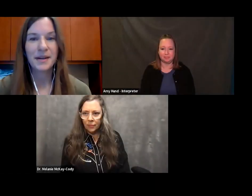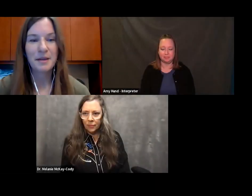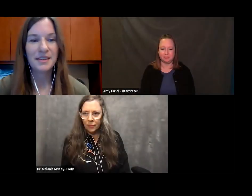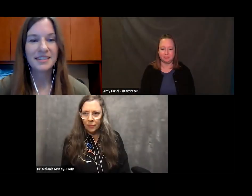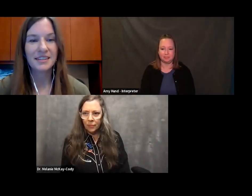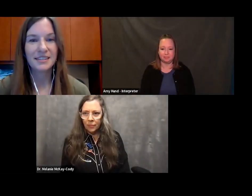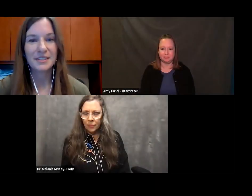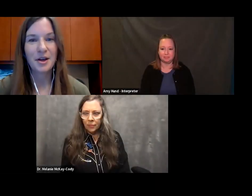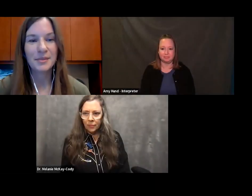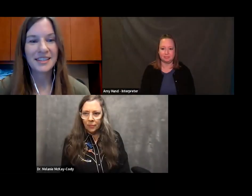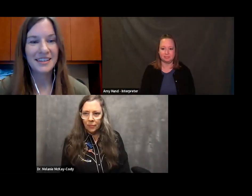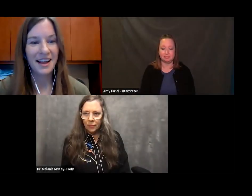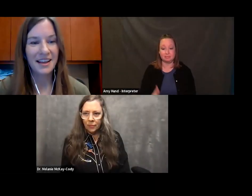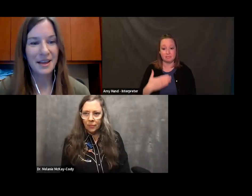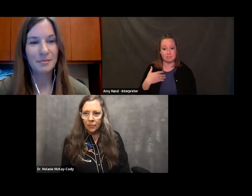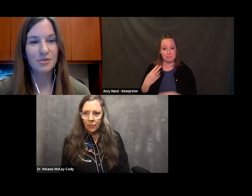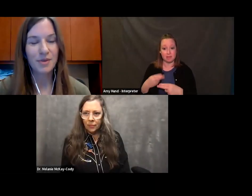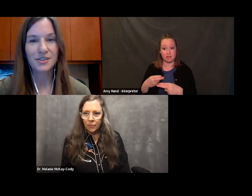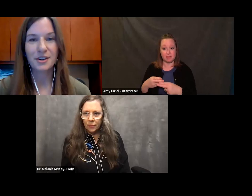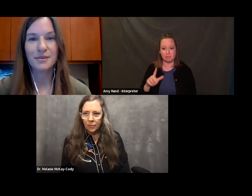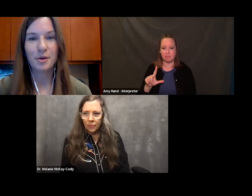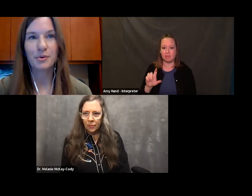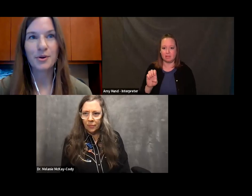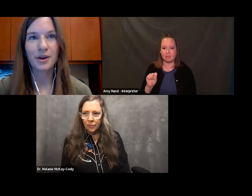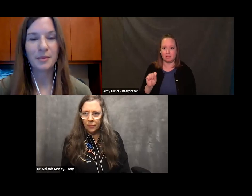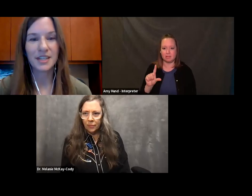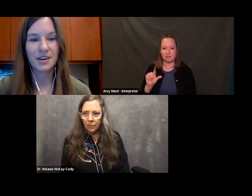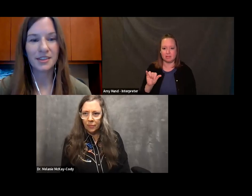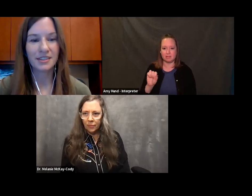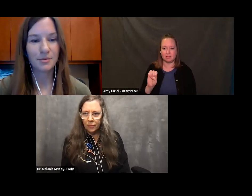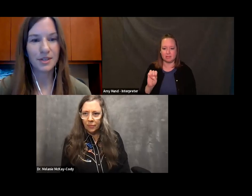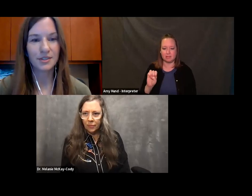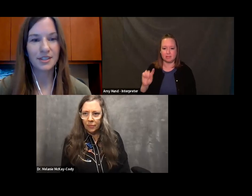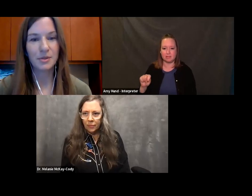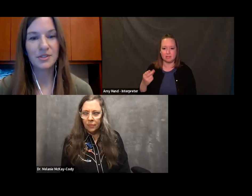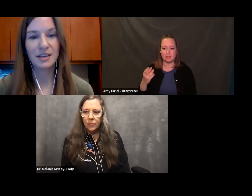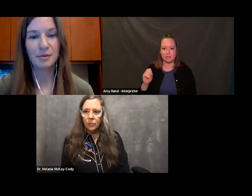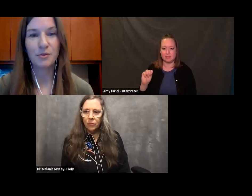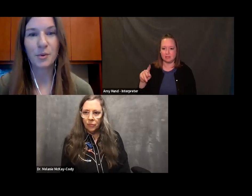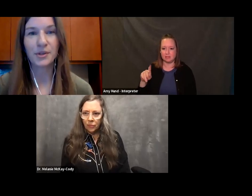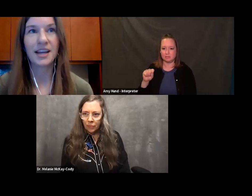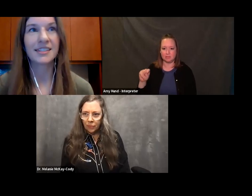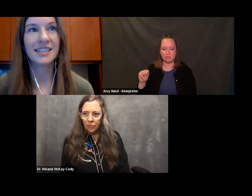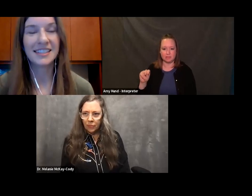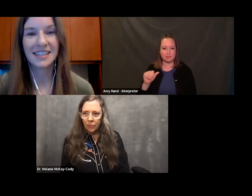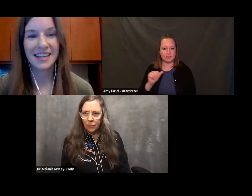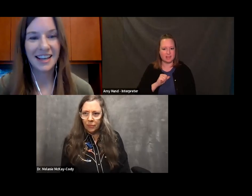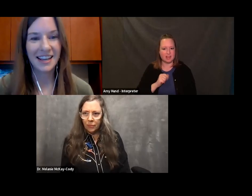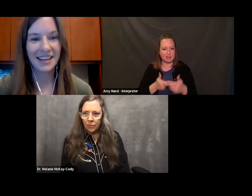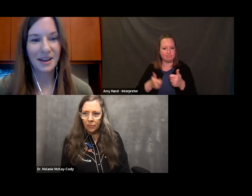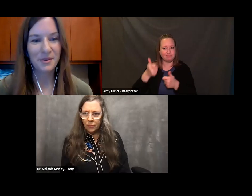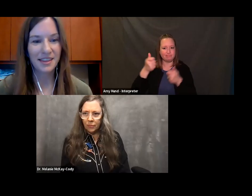My name is Leslie Thompson. I am director of adult programs here at the Sid Richardson Museum in Fort Worth, Texas.